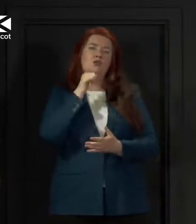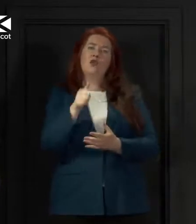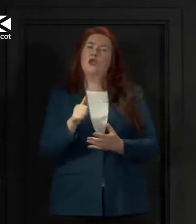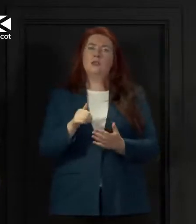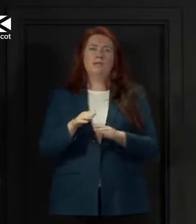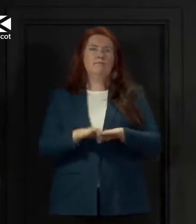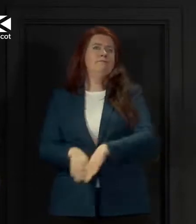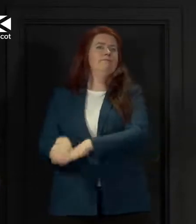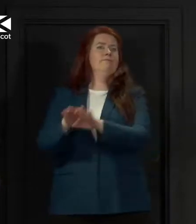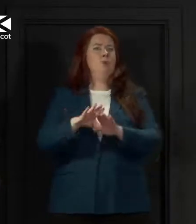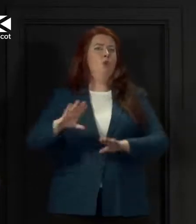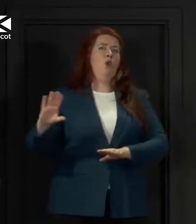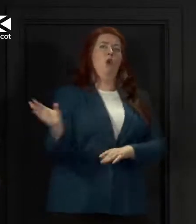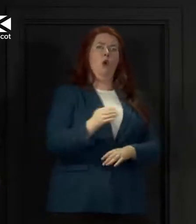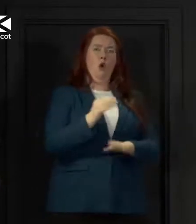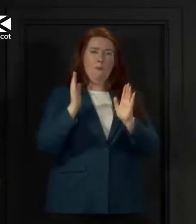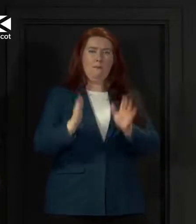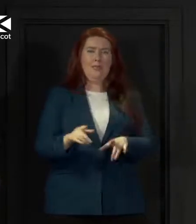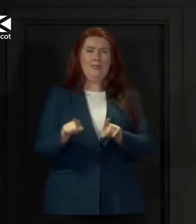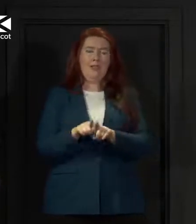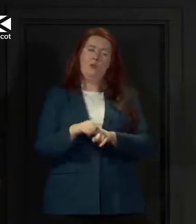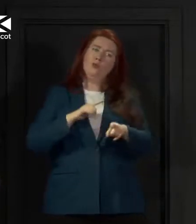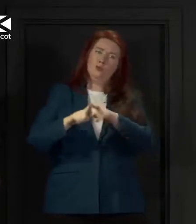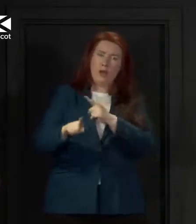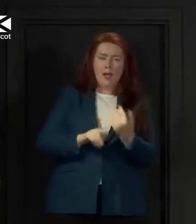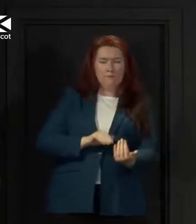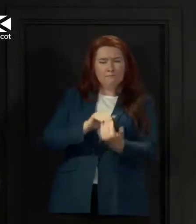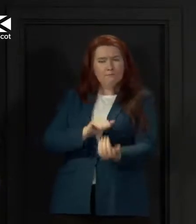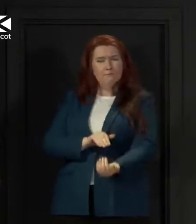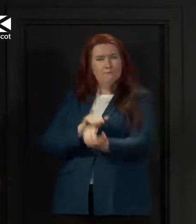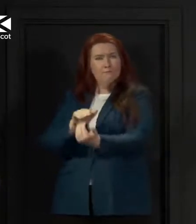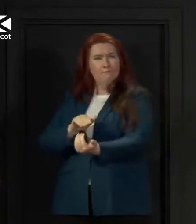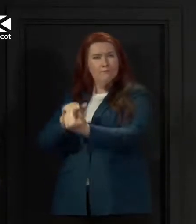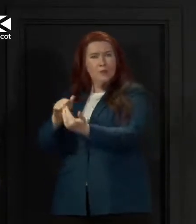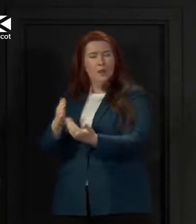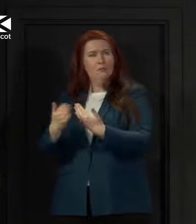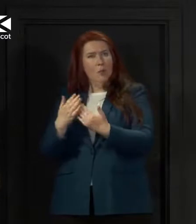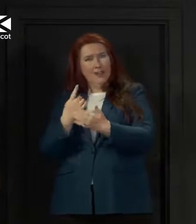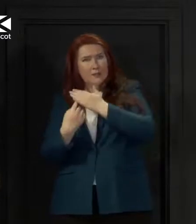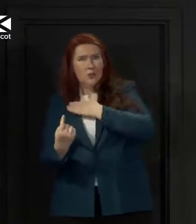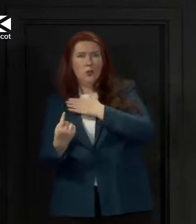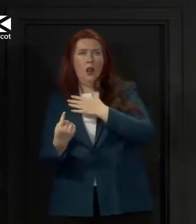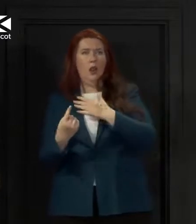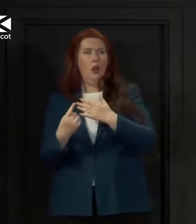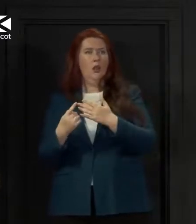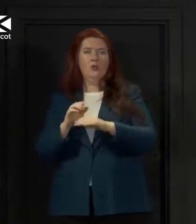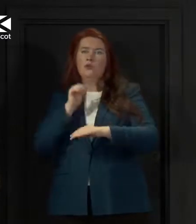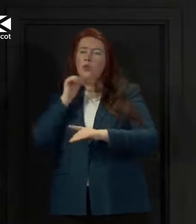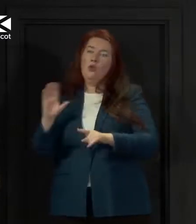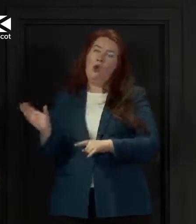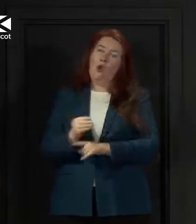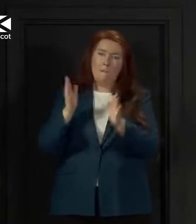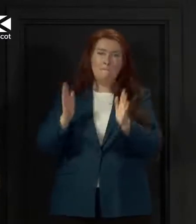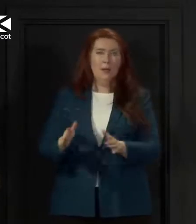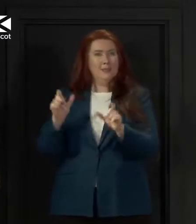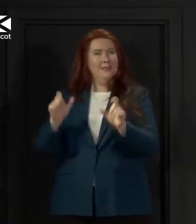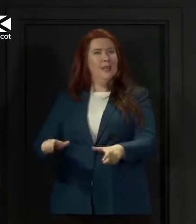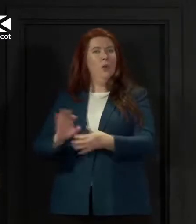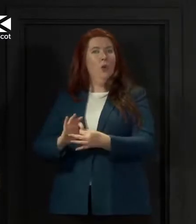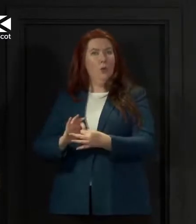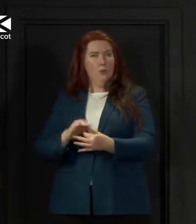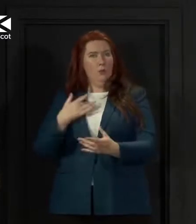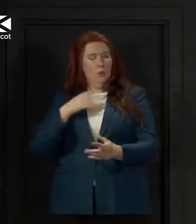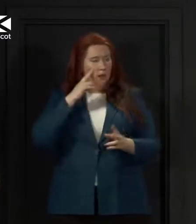approach which requires all of you to stay at home all of the time to one that reflects both the latest clinical